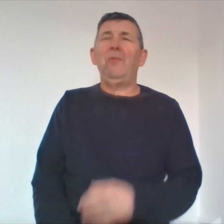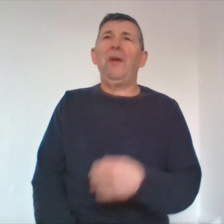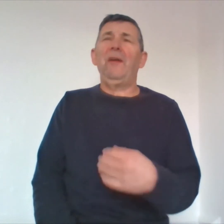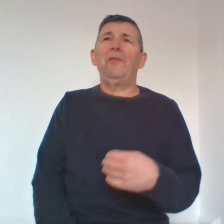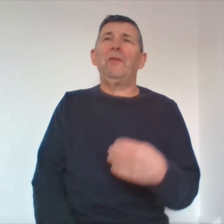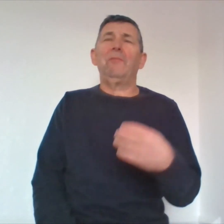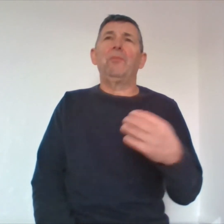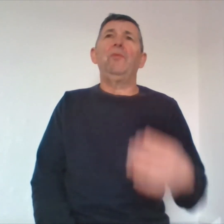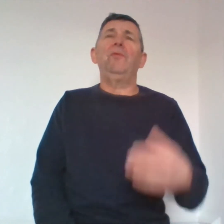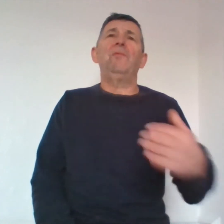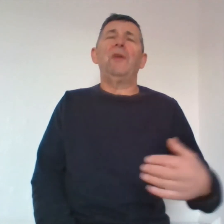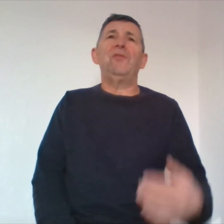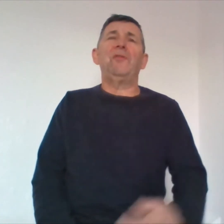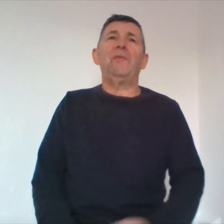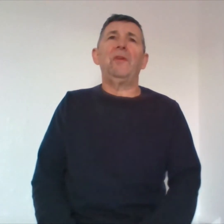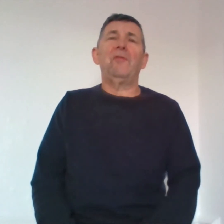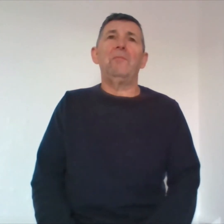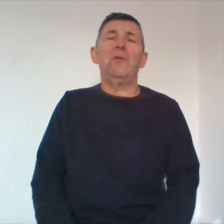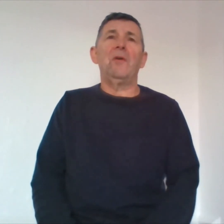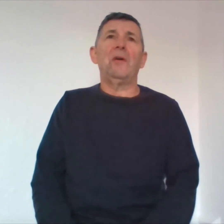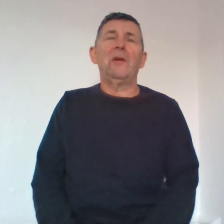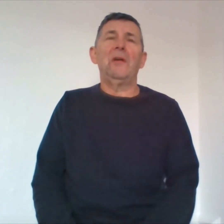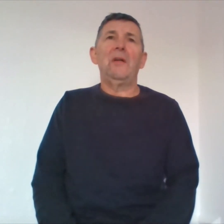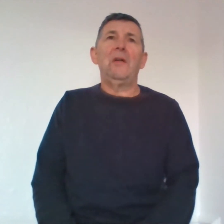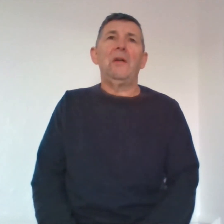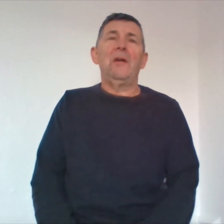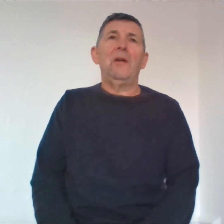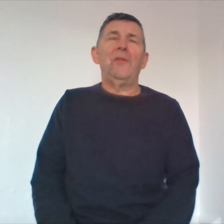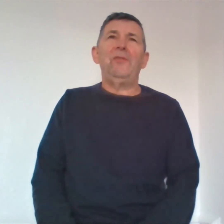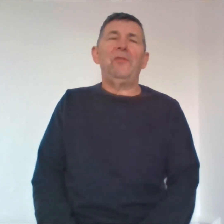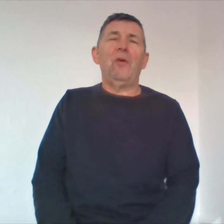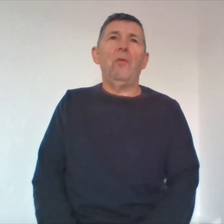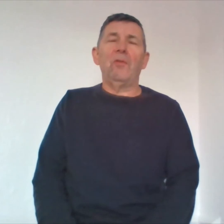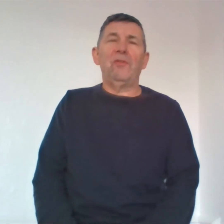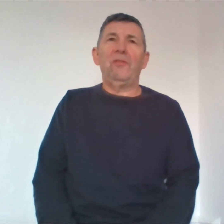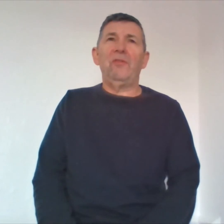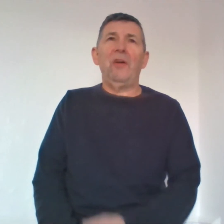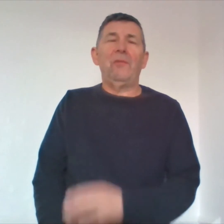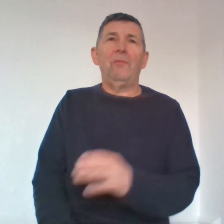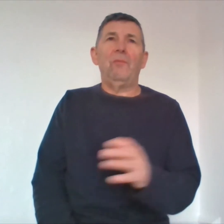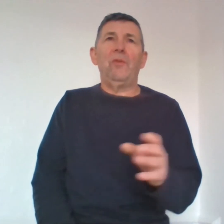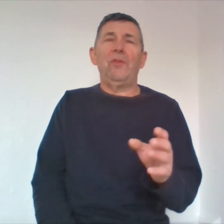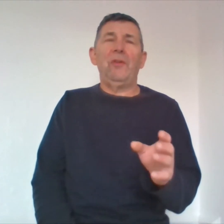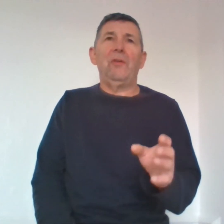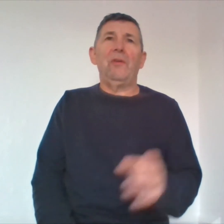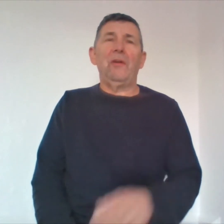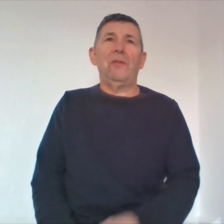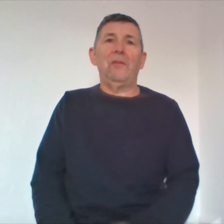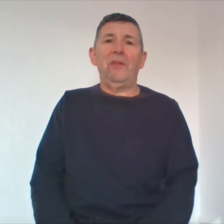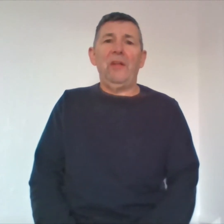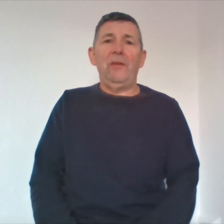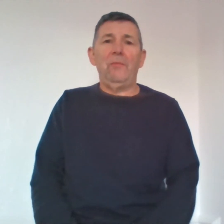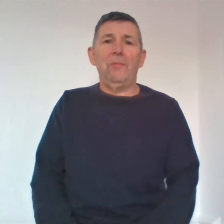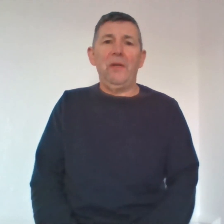would i have to prove and justify some more this is a hoax this is not what they said it would be